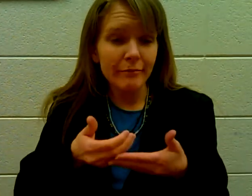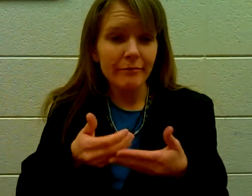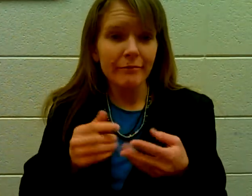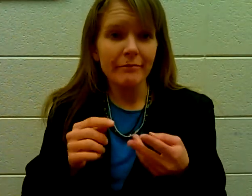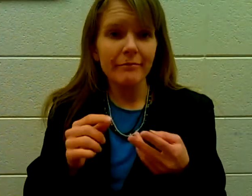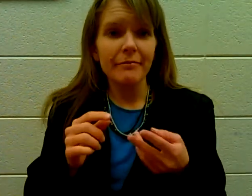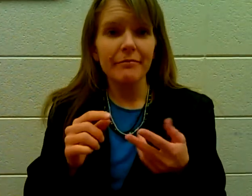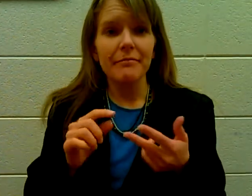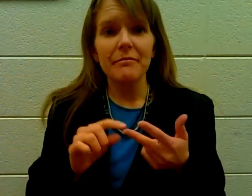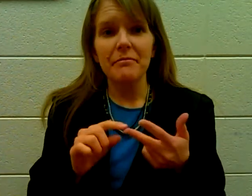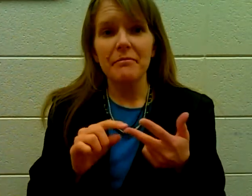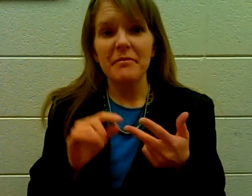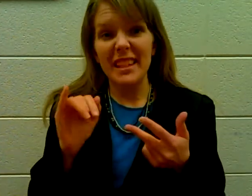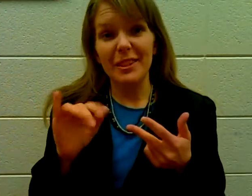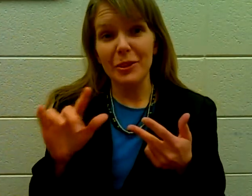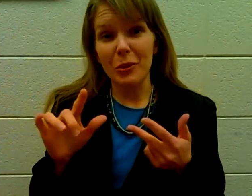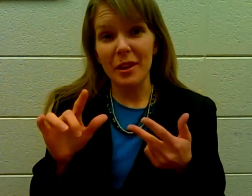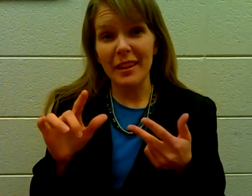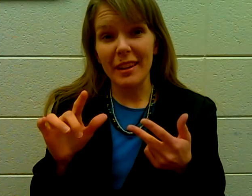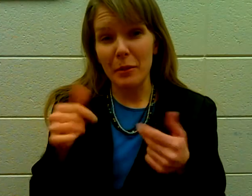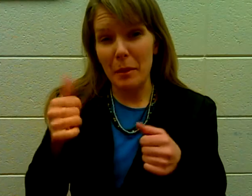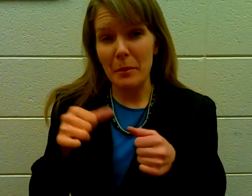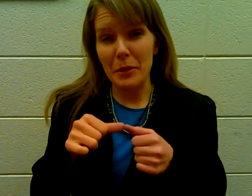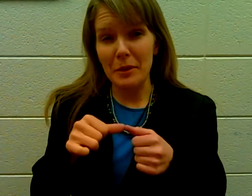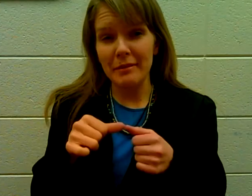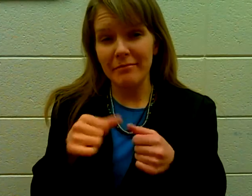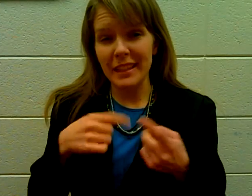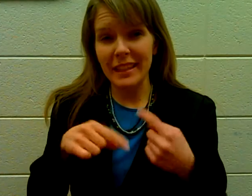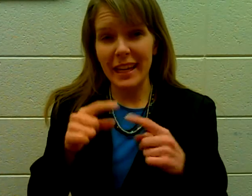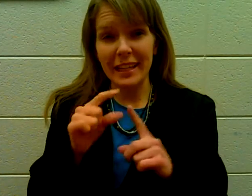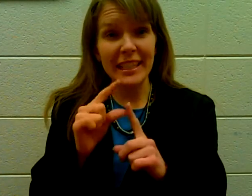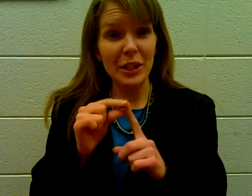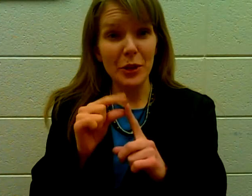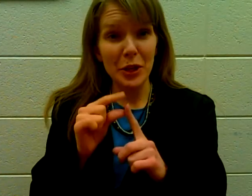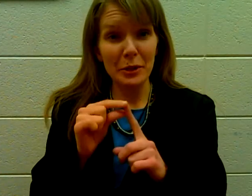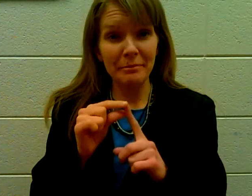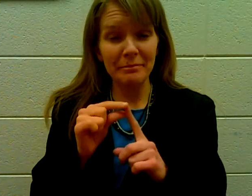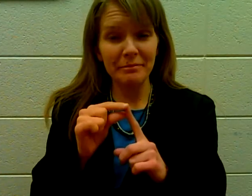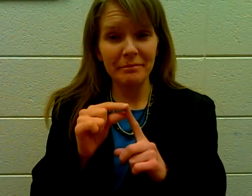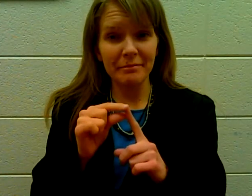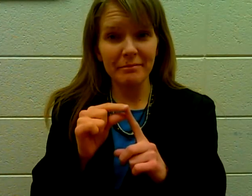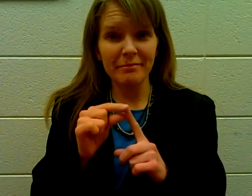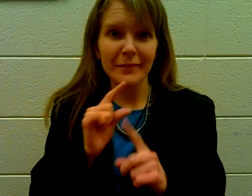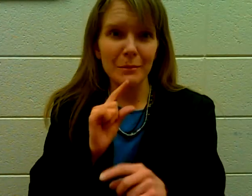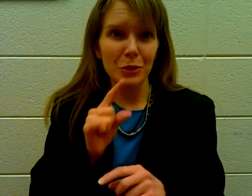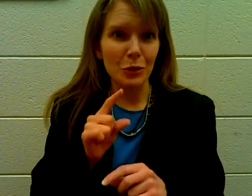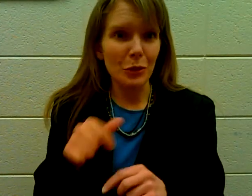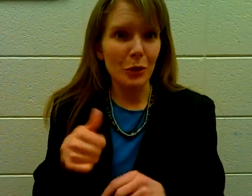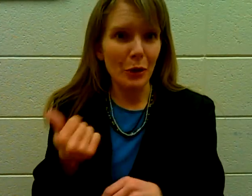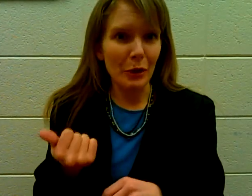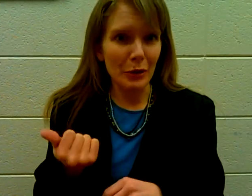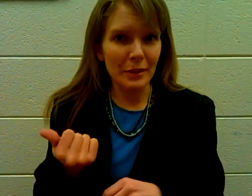Cereal. In Illinois, remembered the sign cereal. I'm sure there are others.